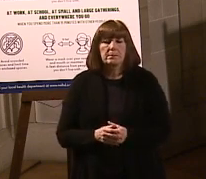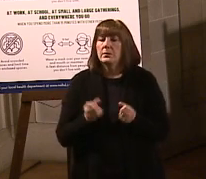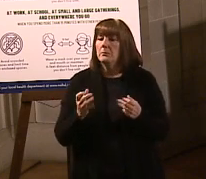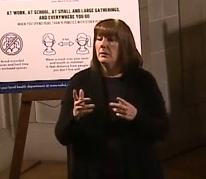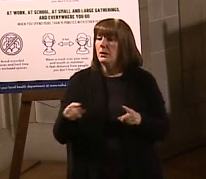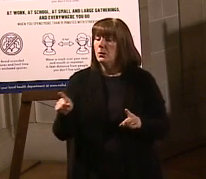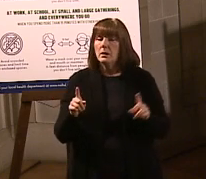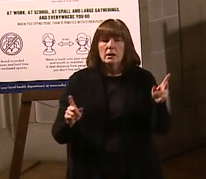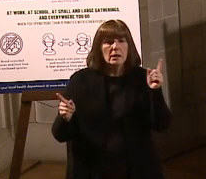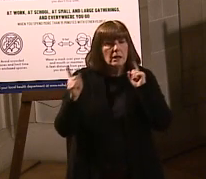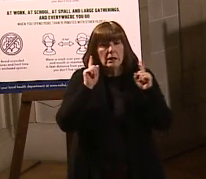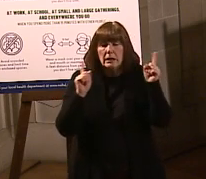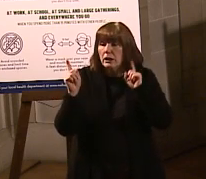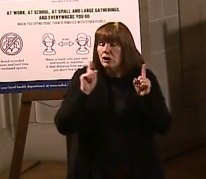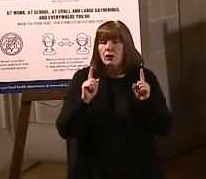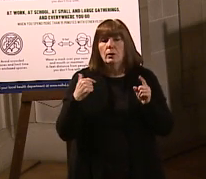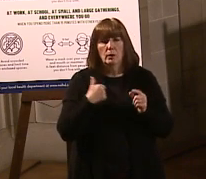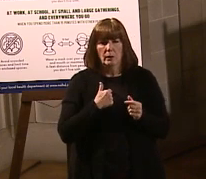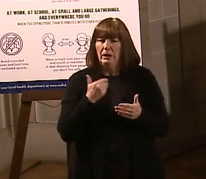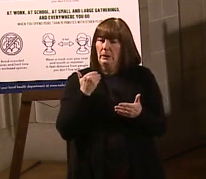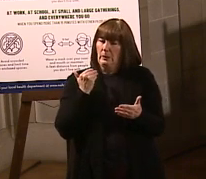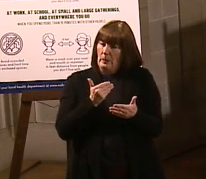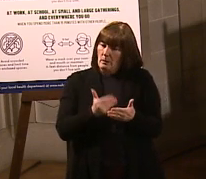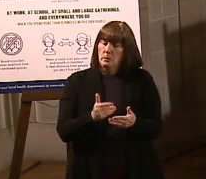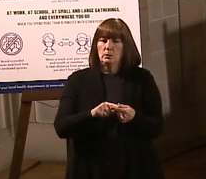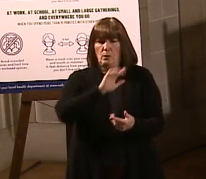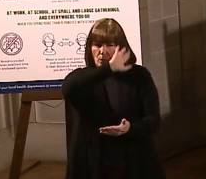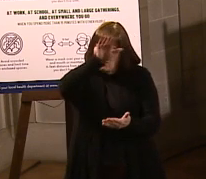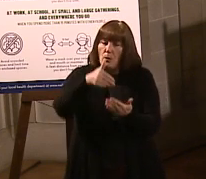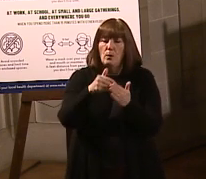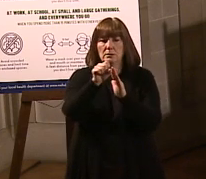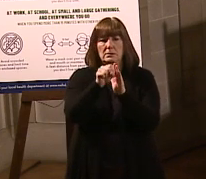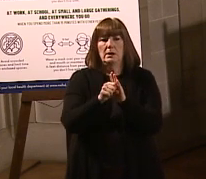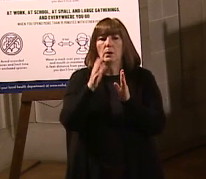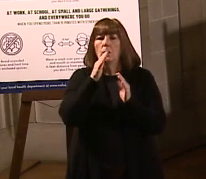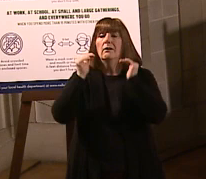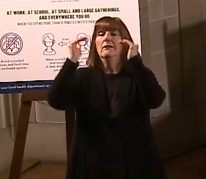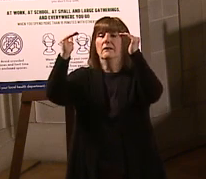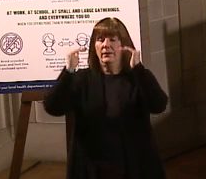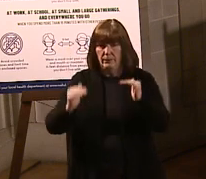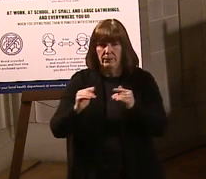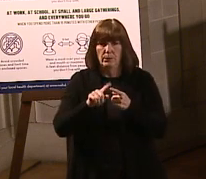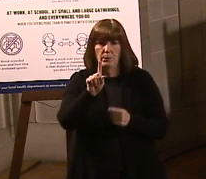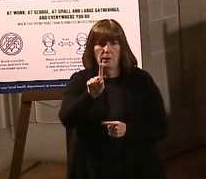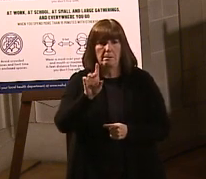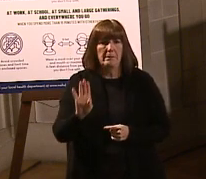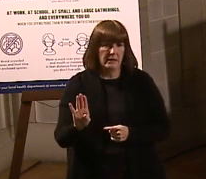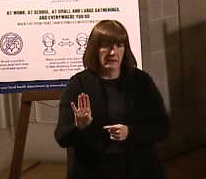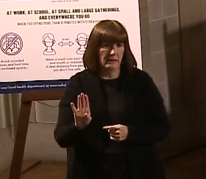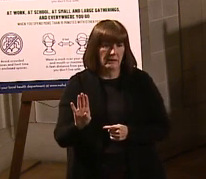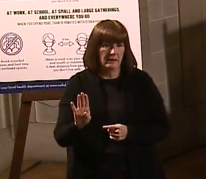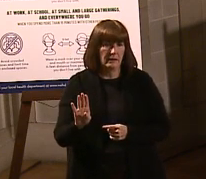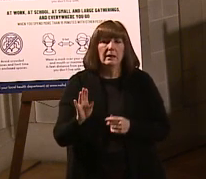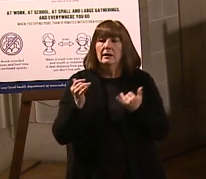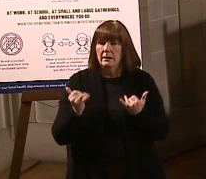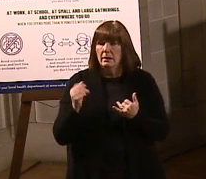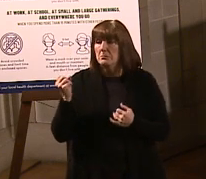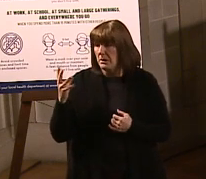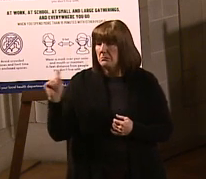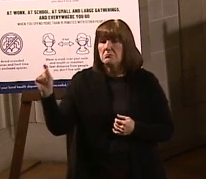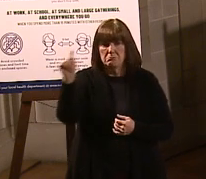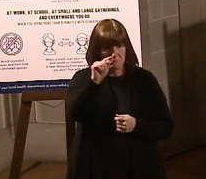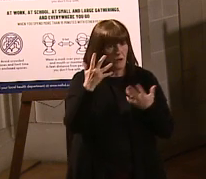you are hearing, we are close to the entire state moving into phase 1B. At this time, 15 health departments are vaccinating the 1B population.